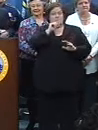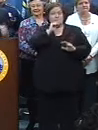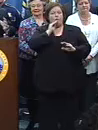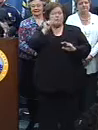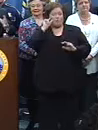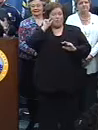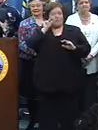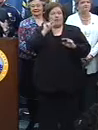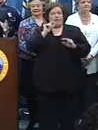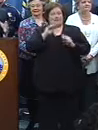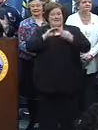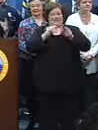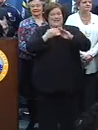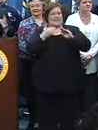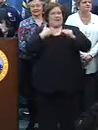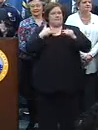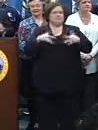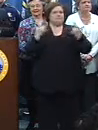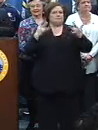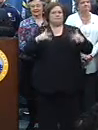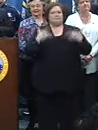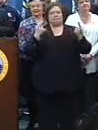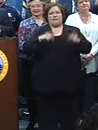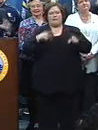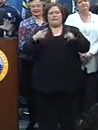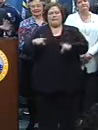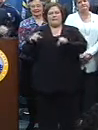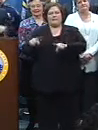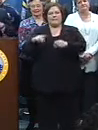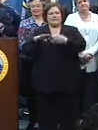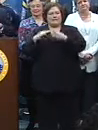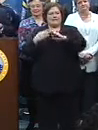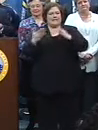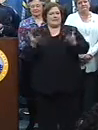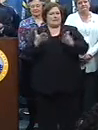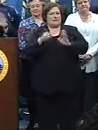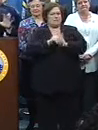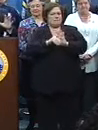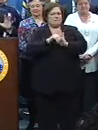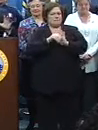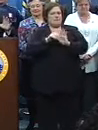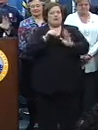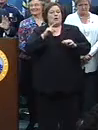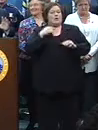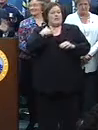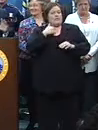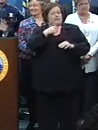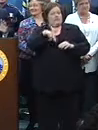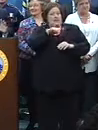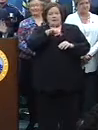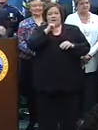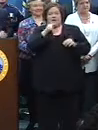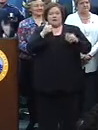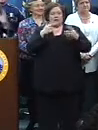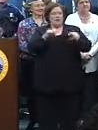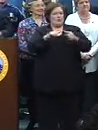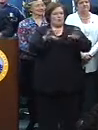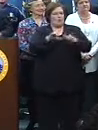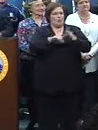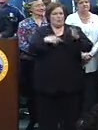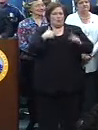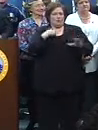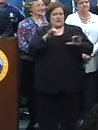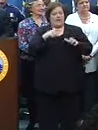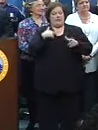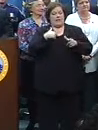the largest number of sports and cultural events of any city in America. They don't even try to do what it is that we did. And then we took a